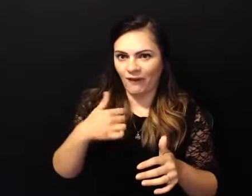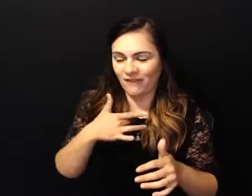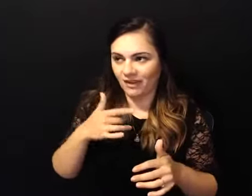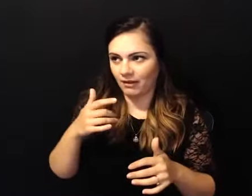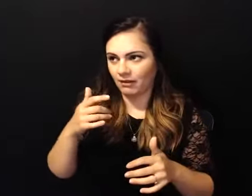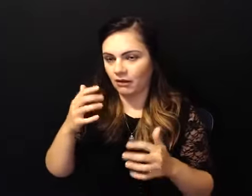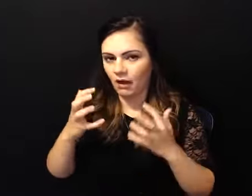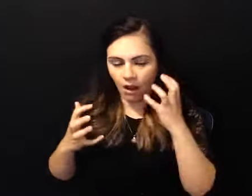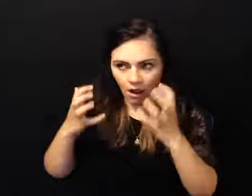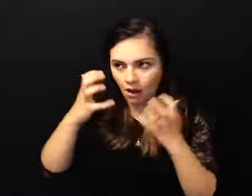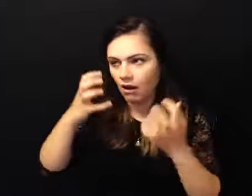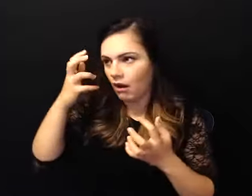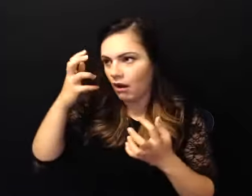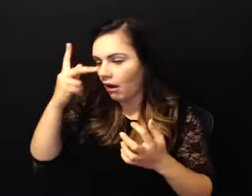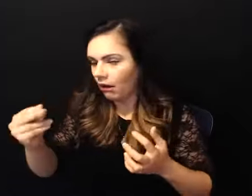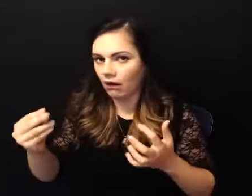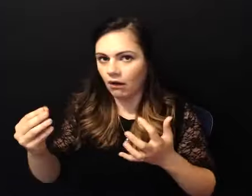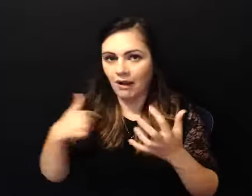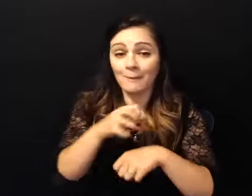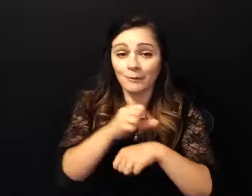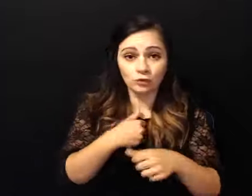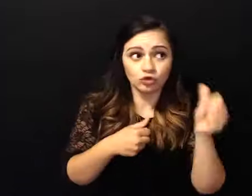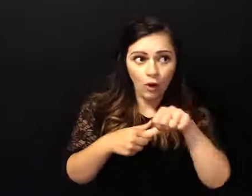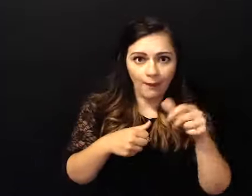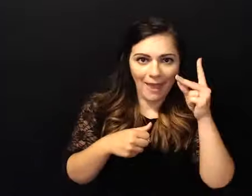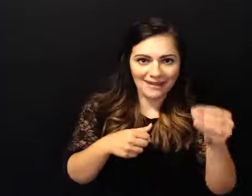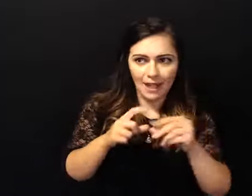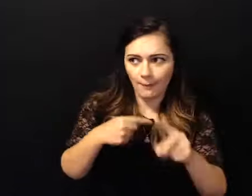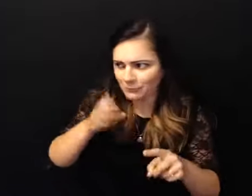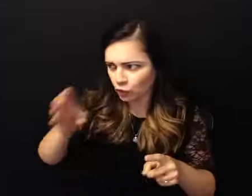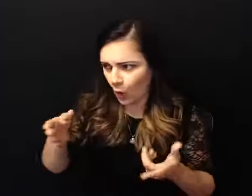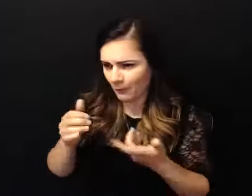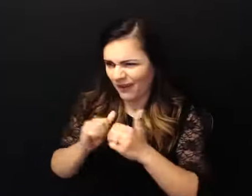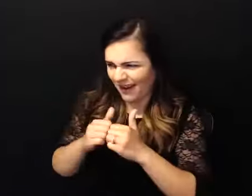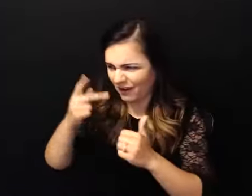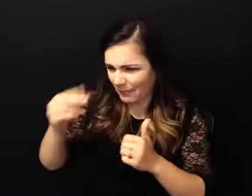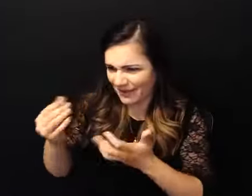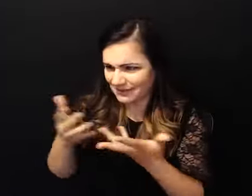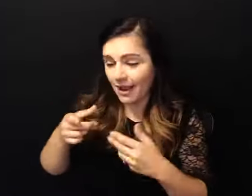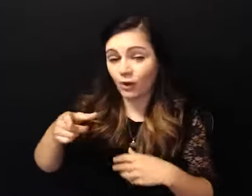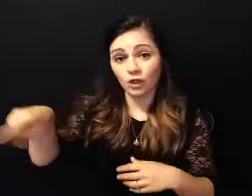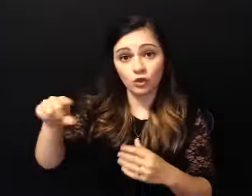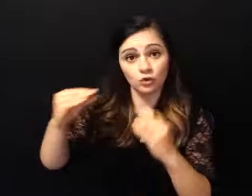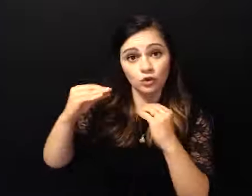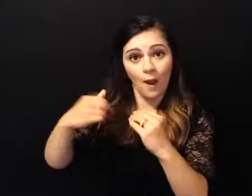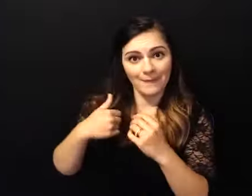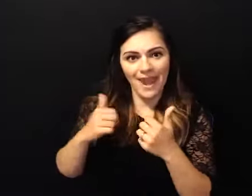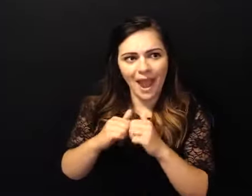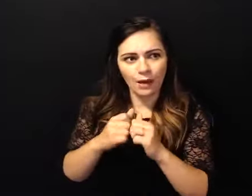and i don't know what's going on and you guys taught me how to you know push for answers how to ask you know doctors hey what's what's going on here